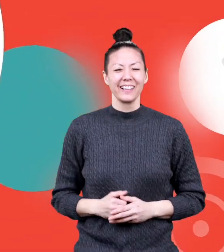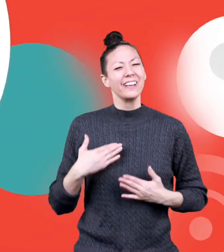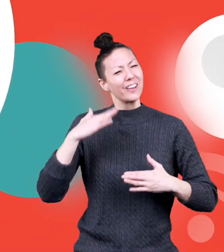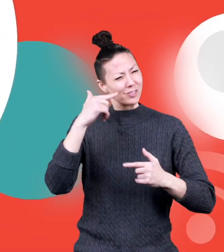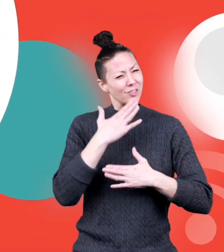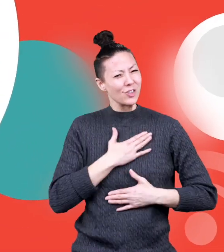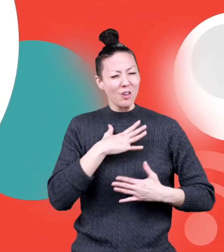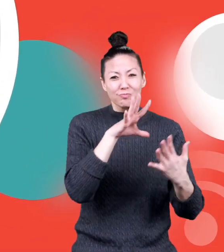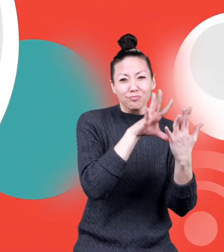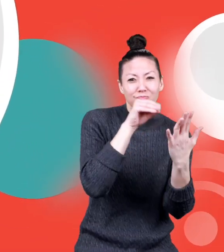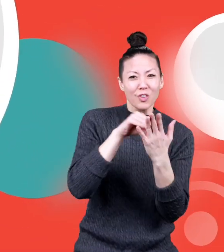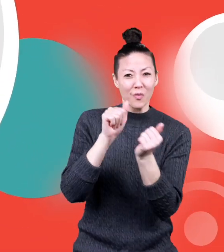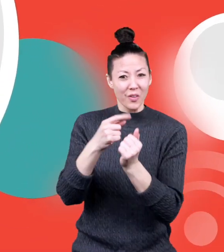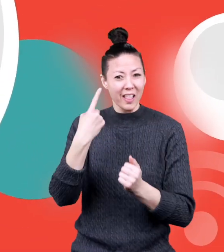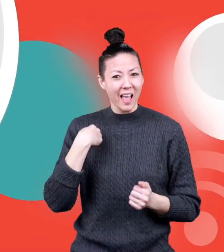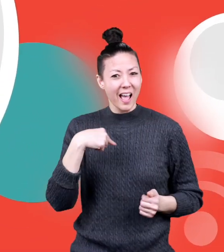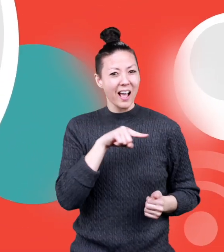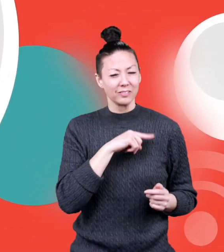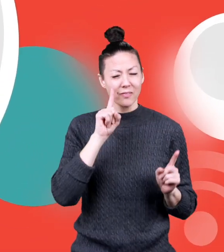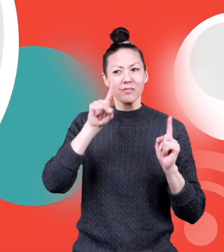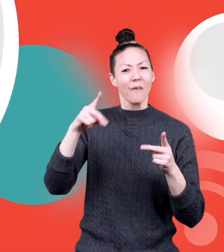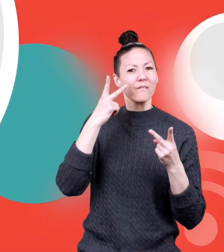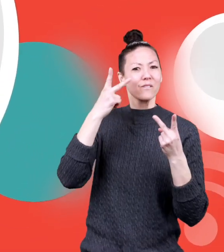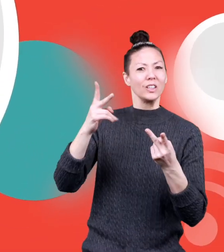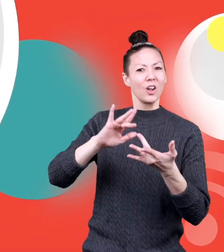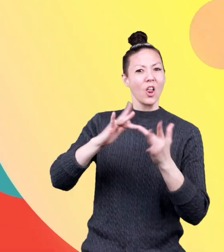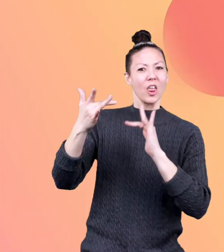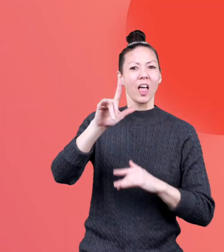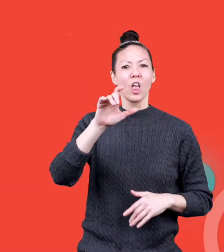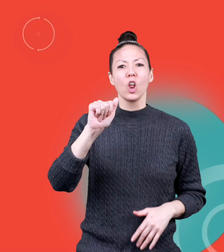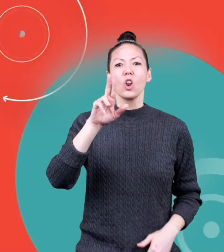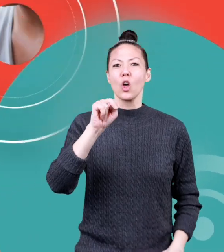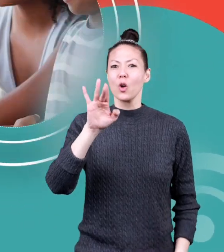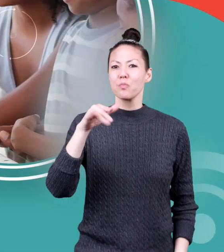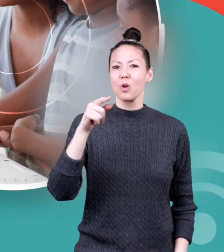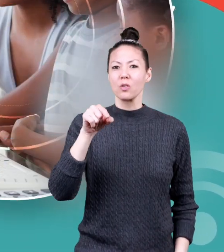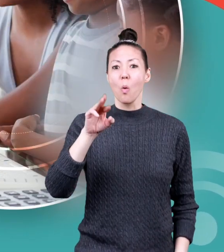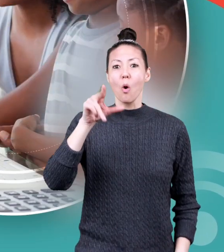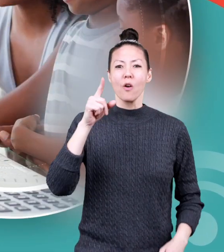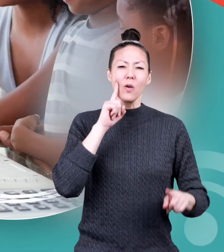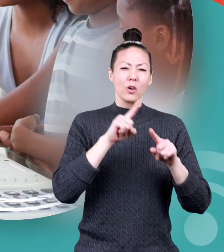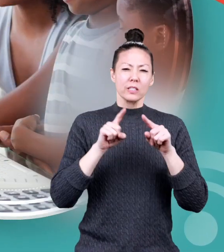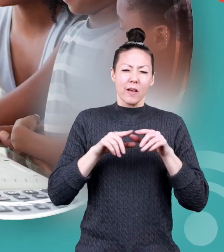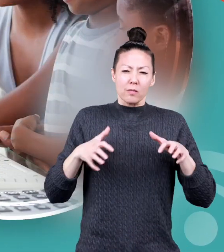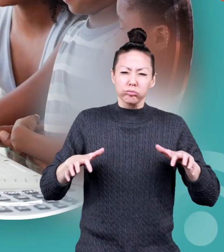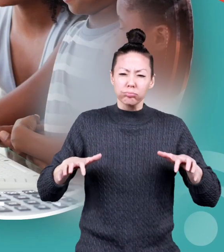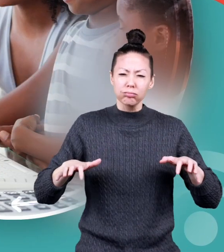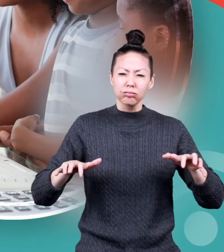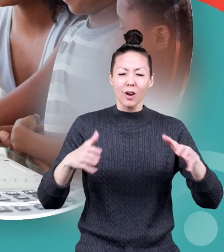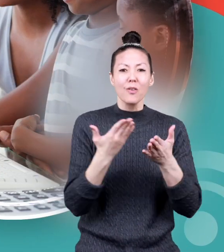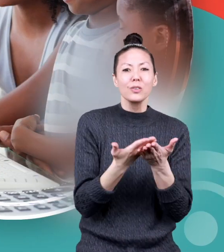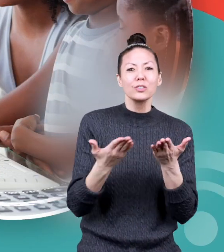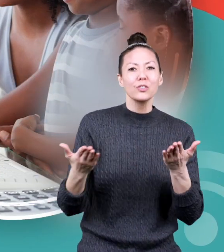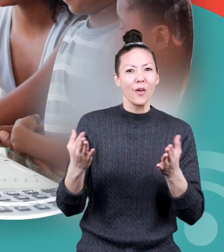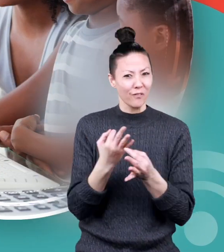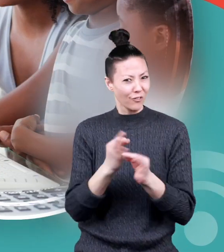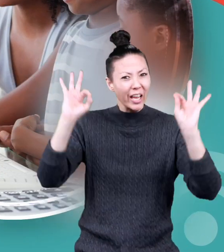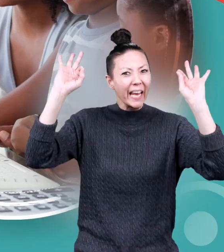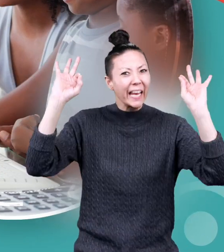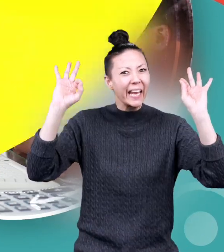Hope you had fun learning with us! Visit us at learnbright.org for thousands of free resources